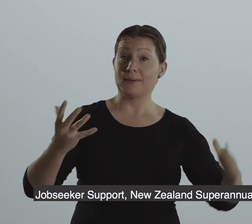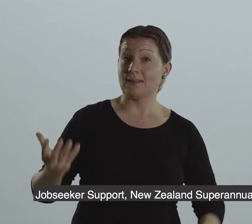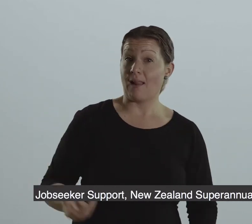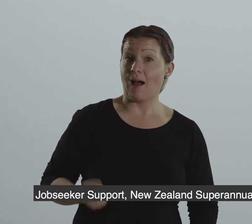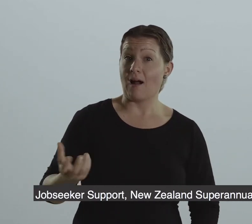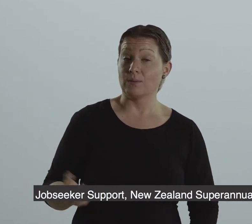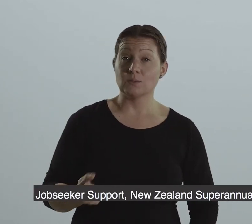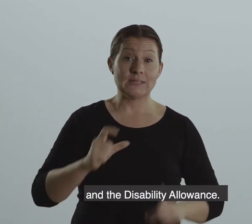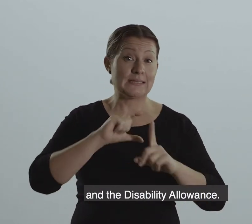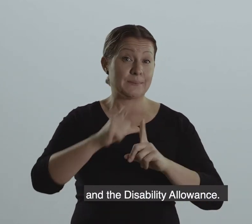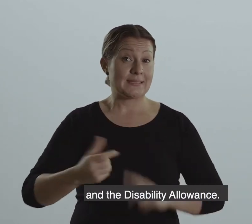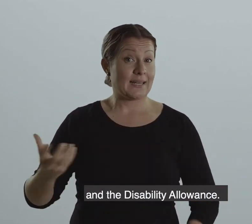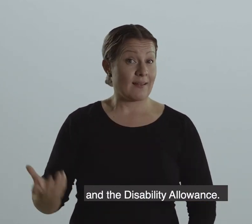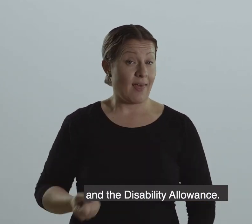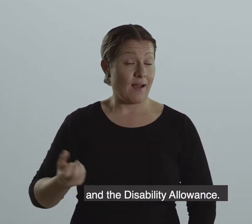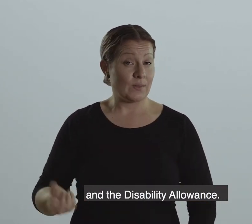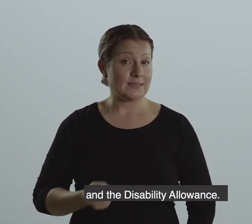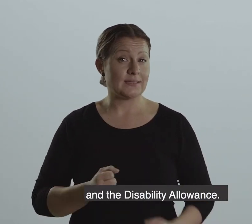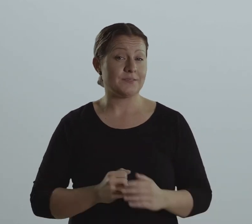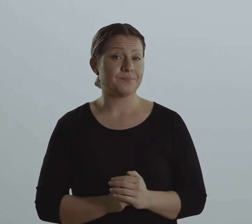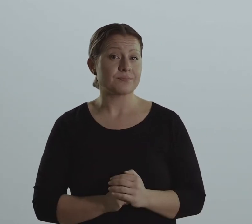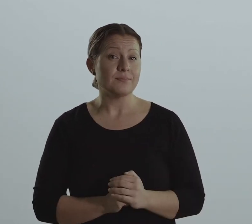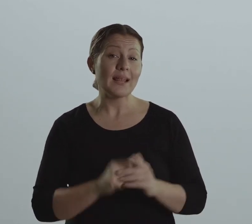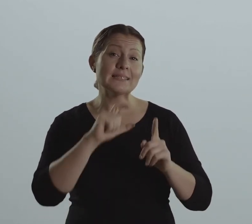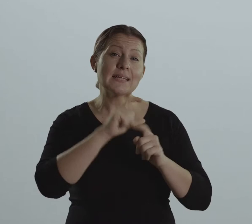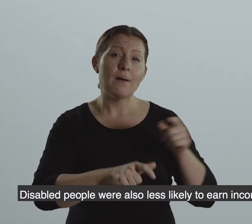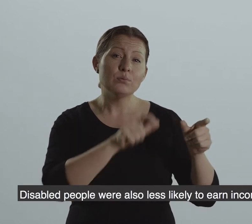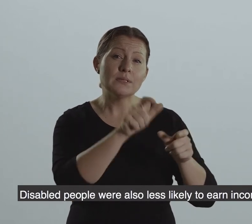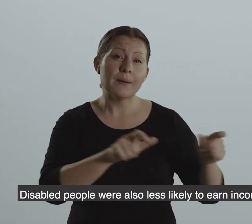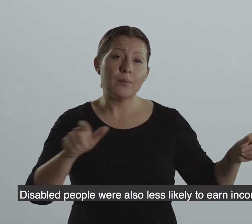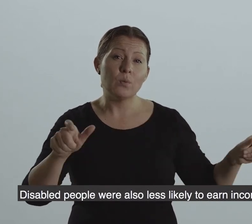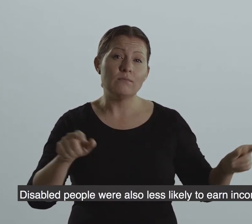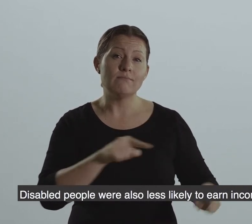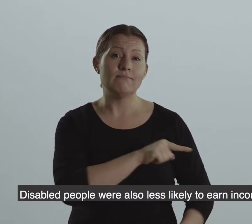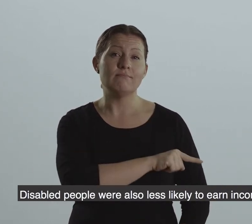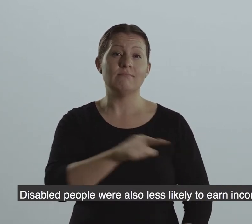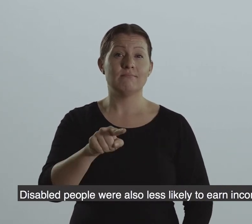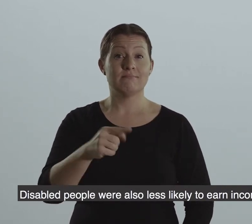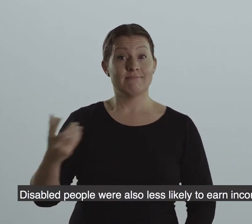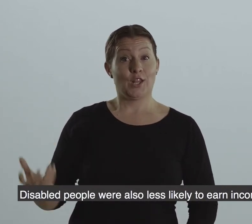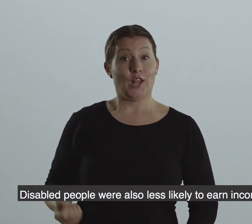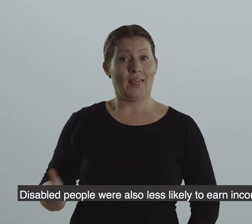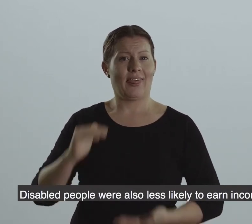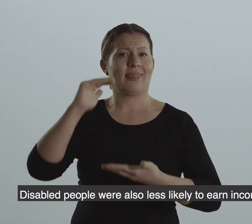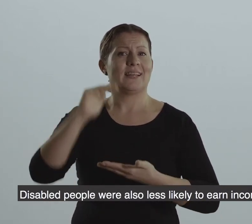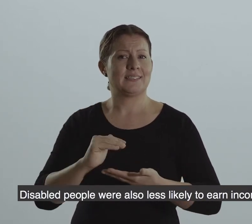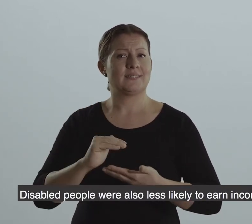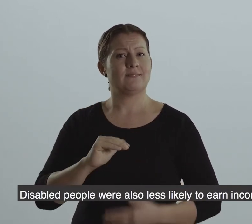Jobseeker Support, New Zealand Superannuation Act and the Disability Allowance. Disabled people were less likely to earn